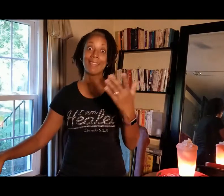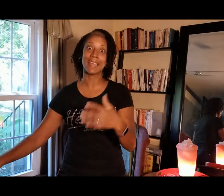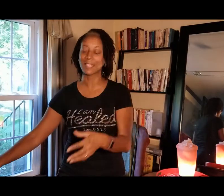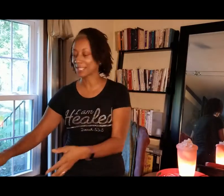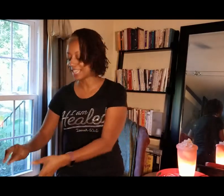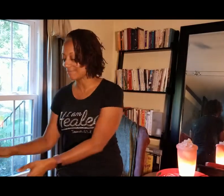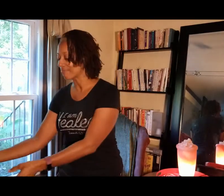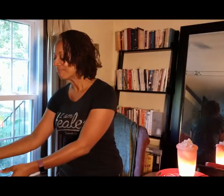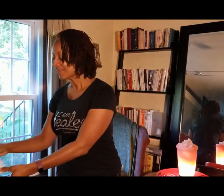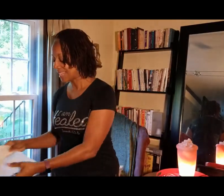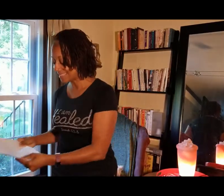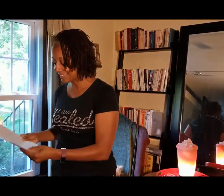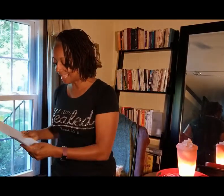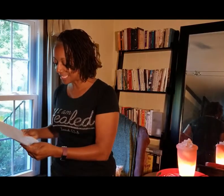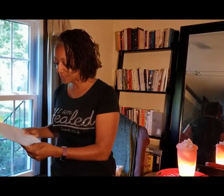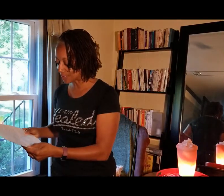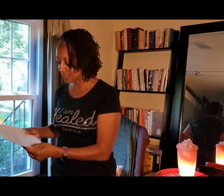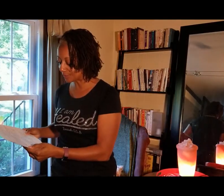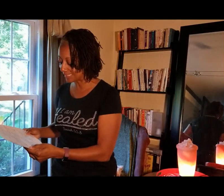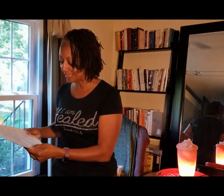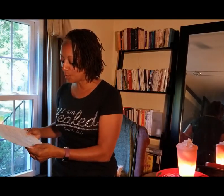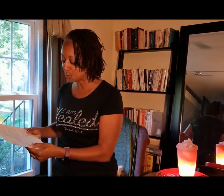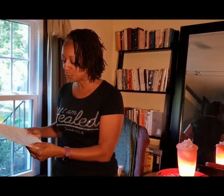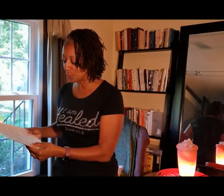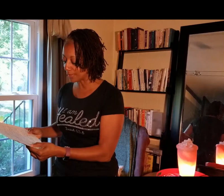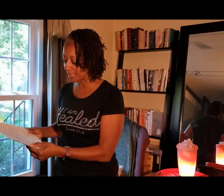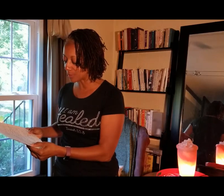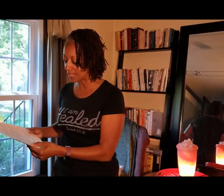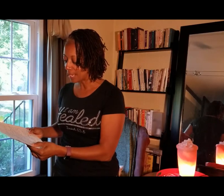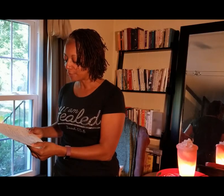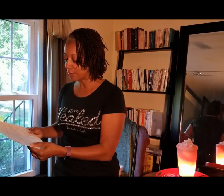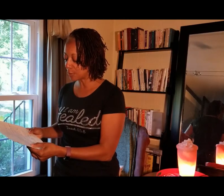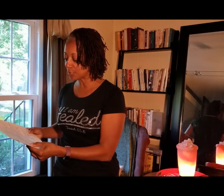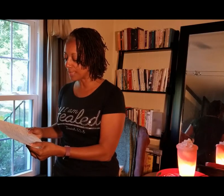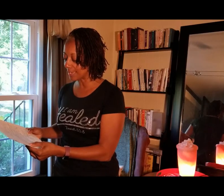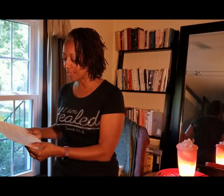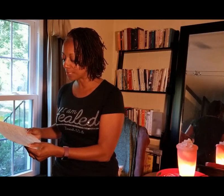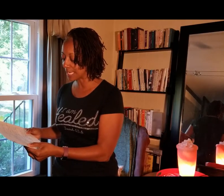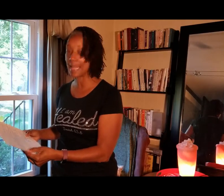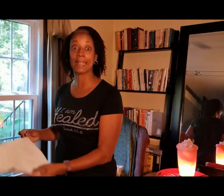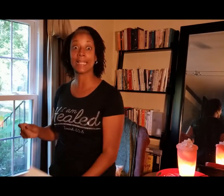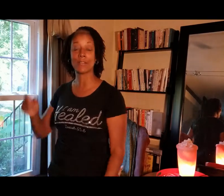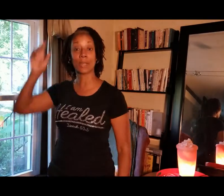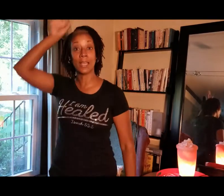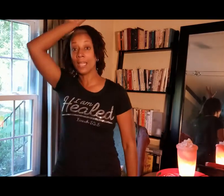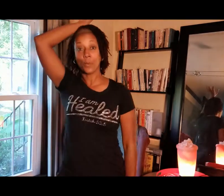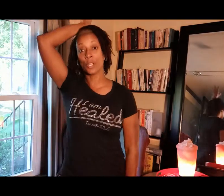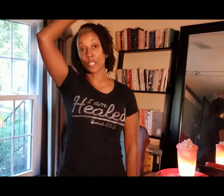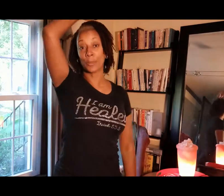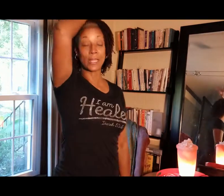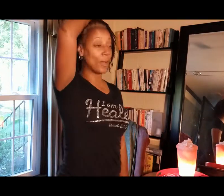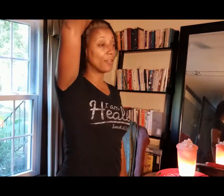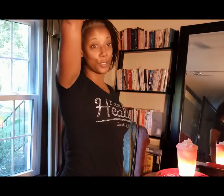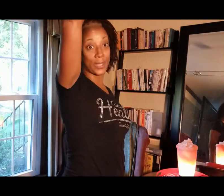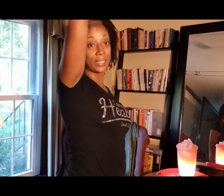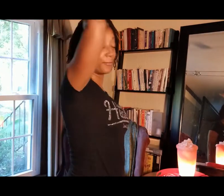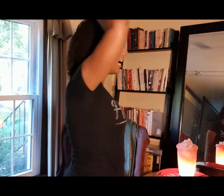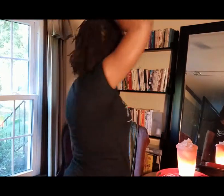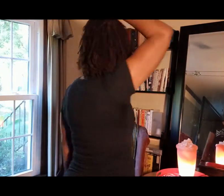That's the sign. And then last, but certainly, oh, two more. That's right. Pharaoh's Lighthouse at Alexandria. We just played around because we had enough time